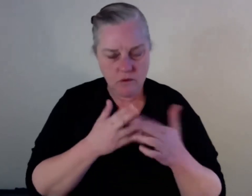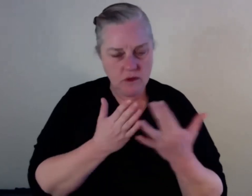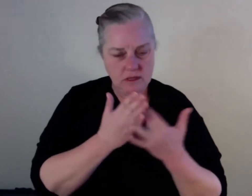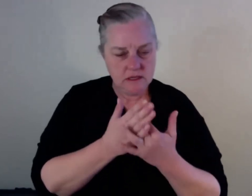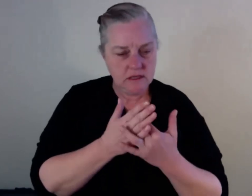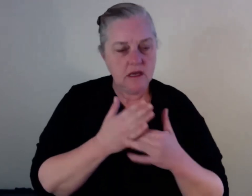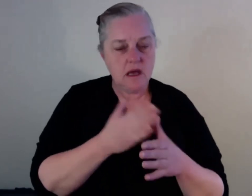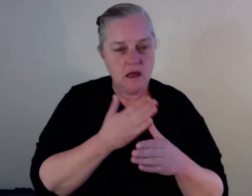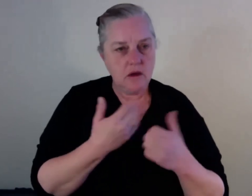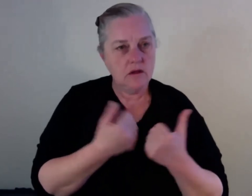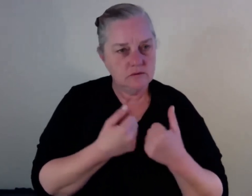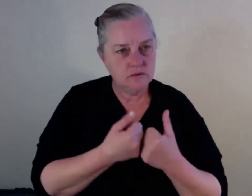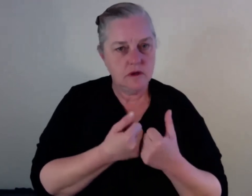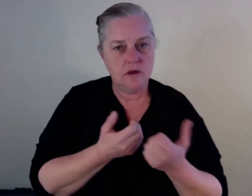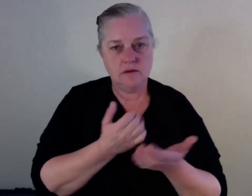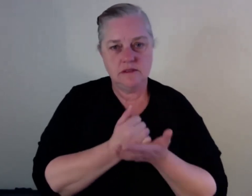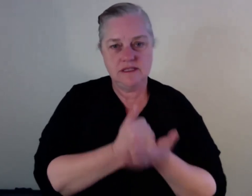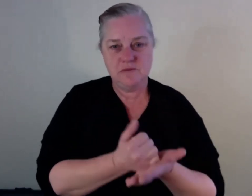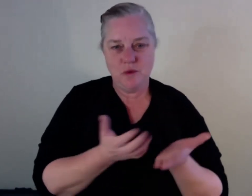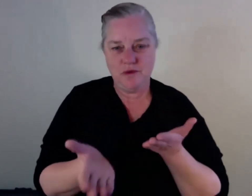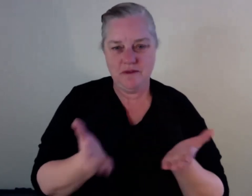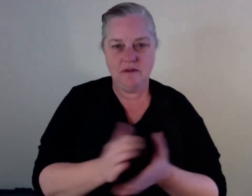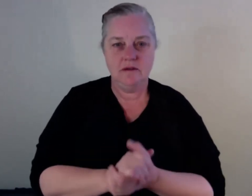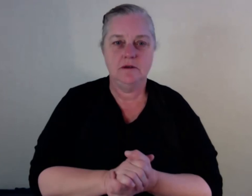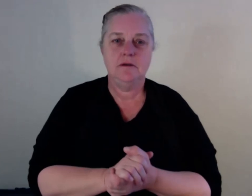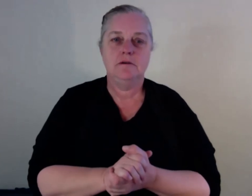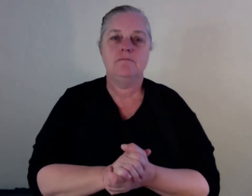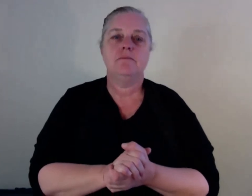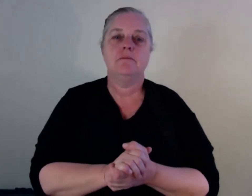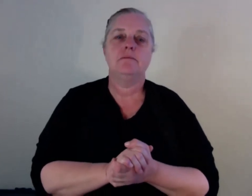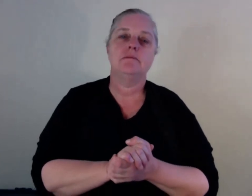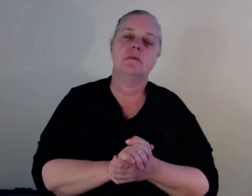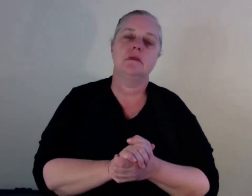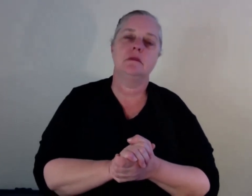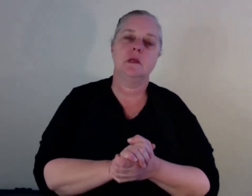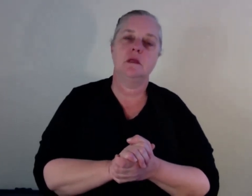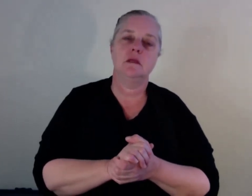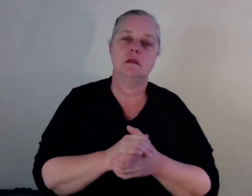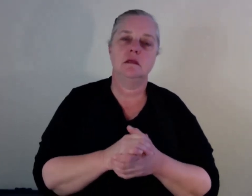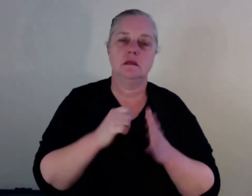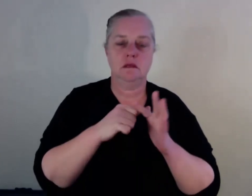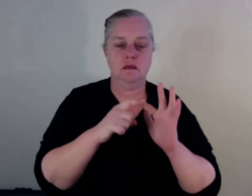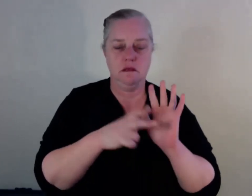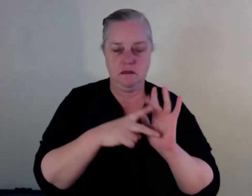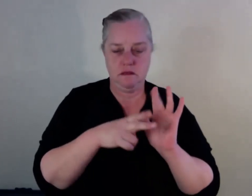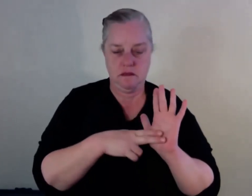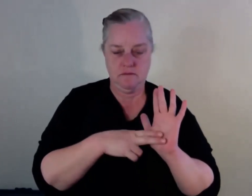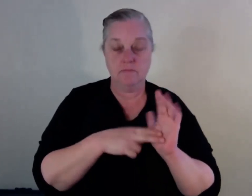Where do I start? Well, within my community, look, I'm 65 years old, so I'm in the